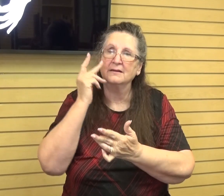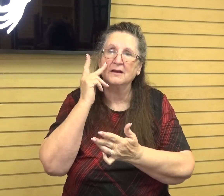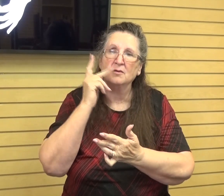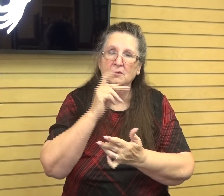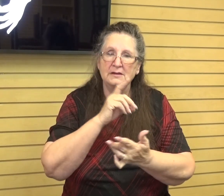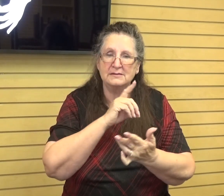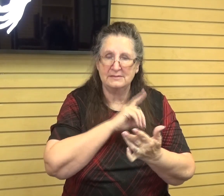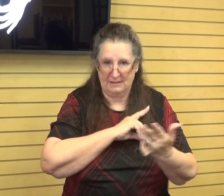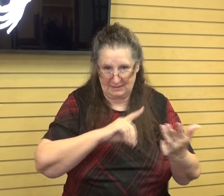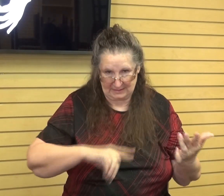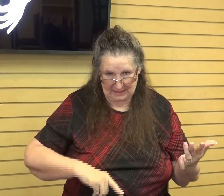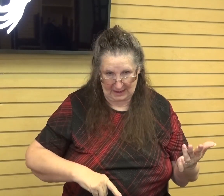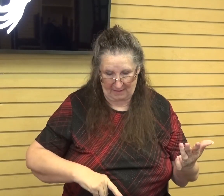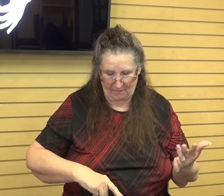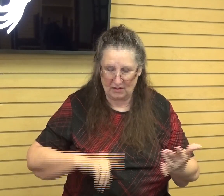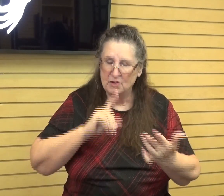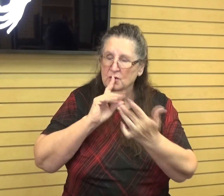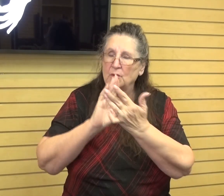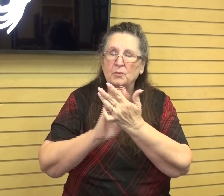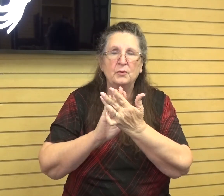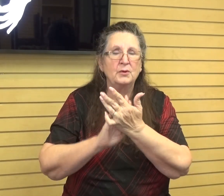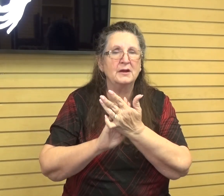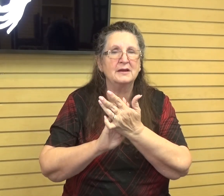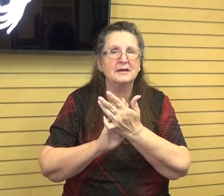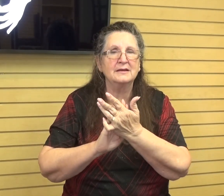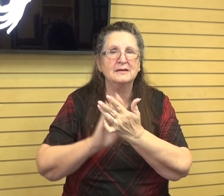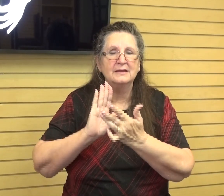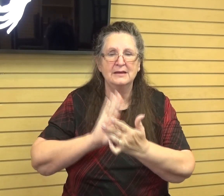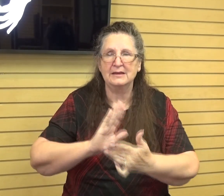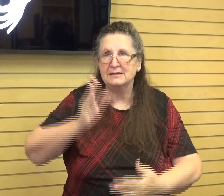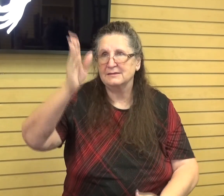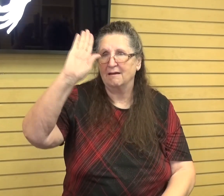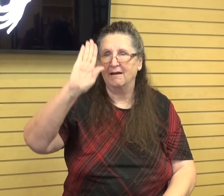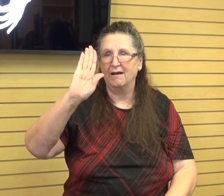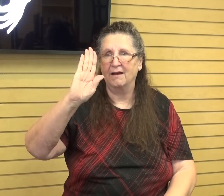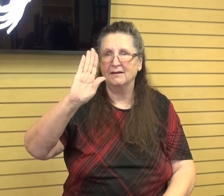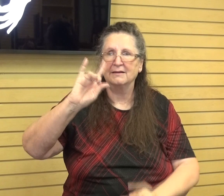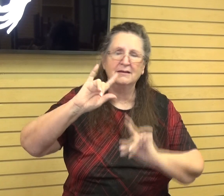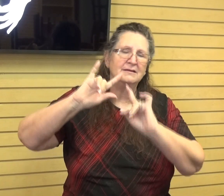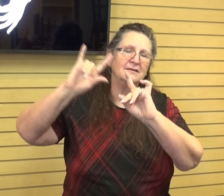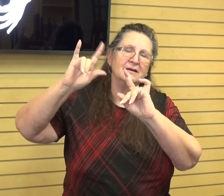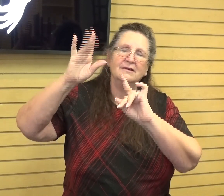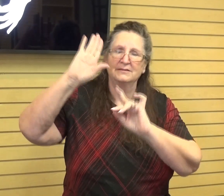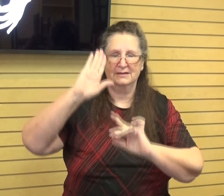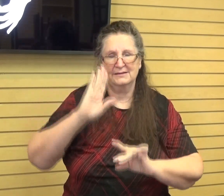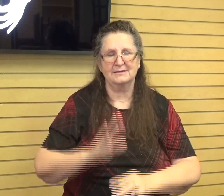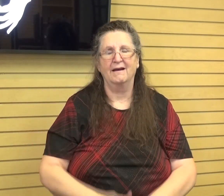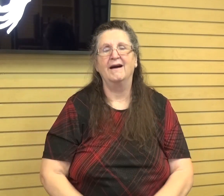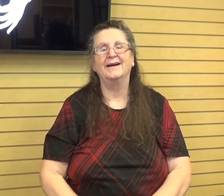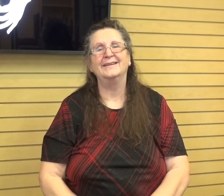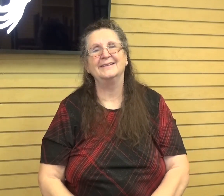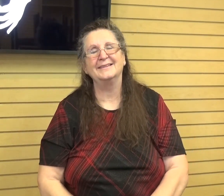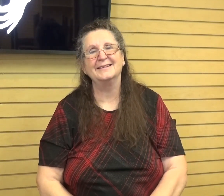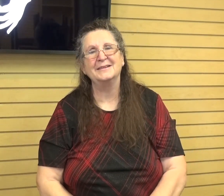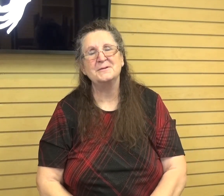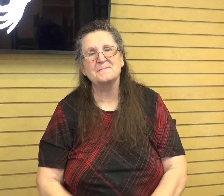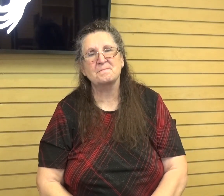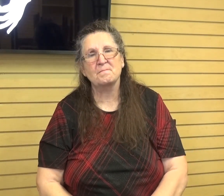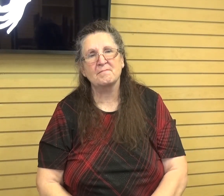praised his God, he adorned his God, and every morning he